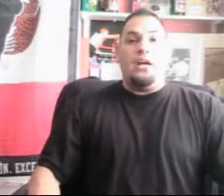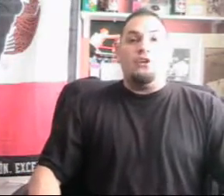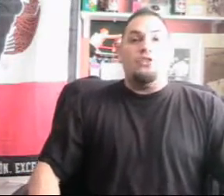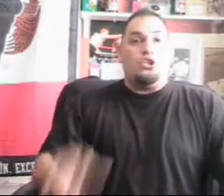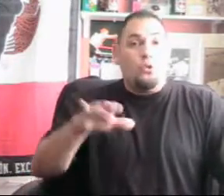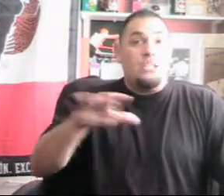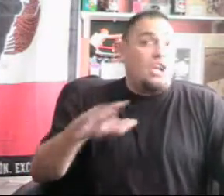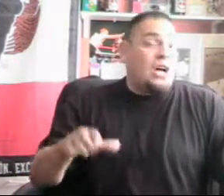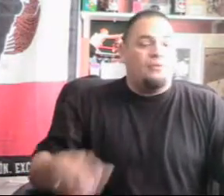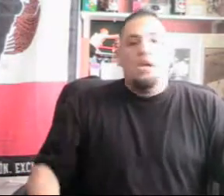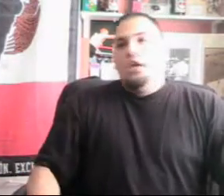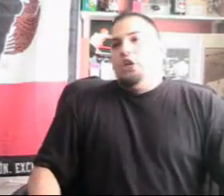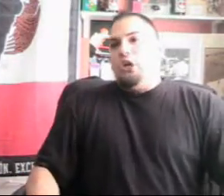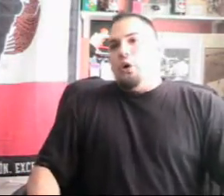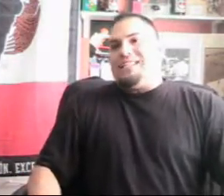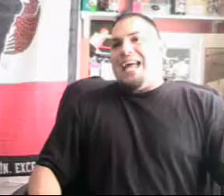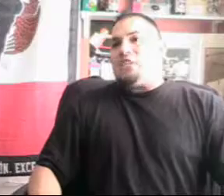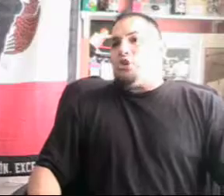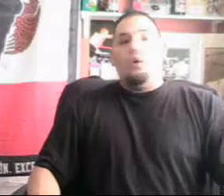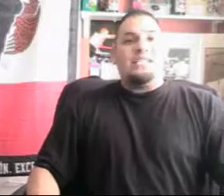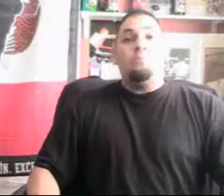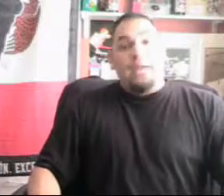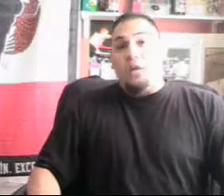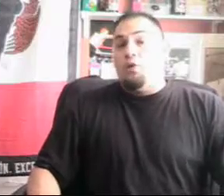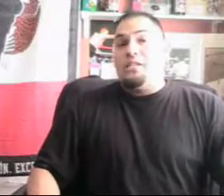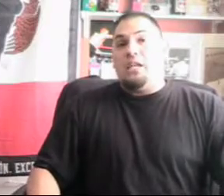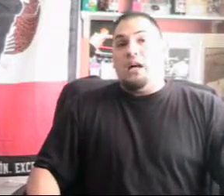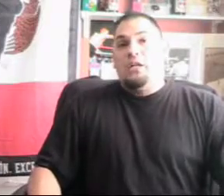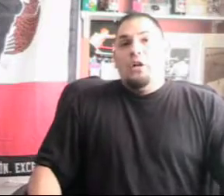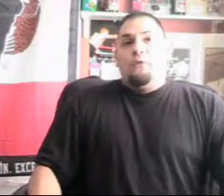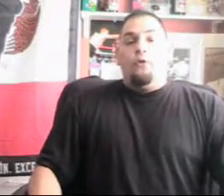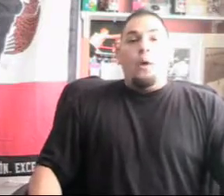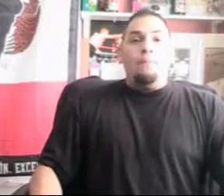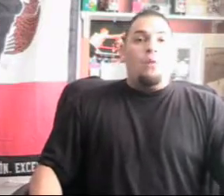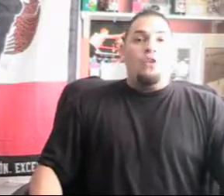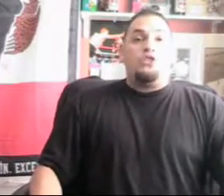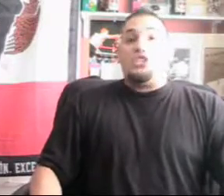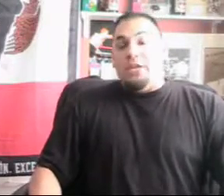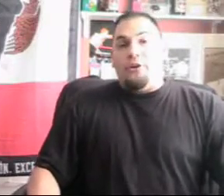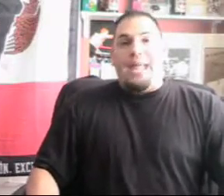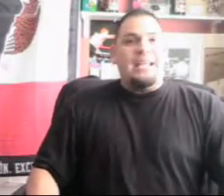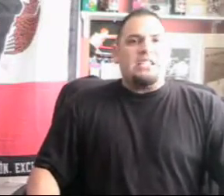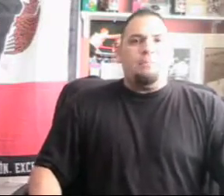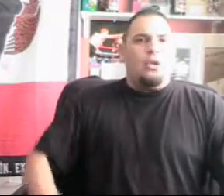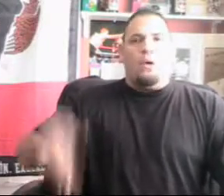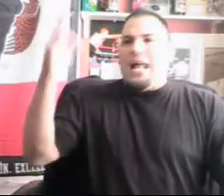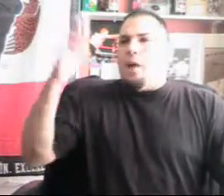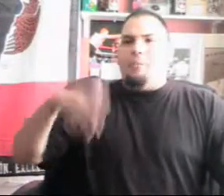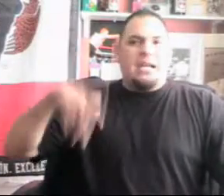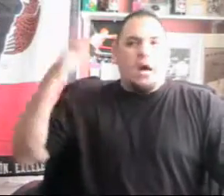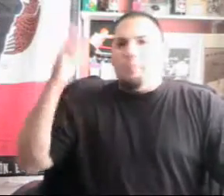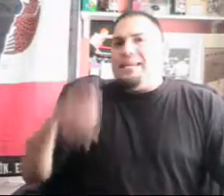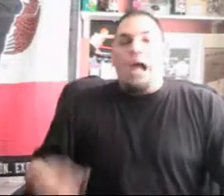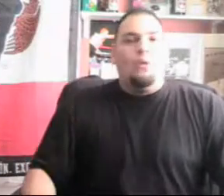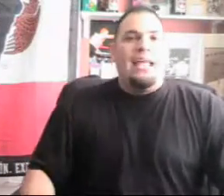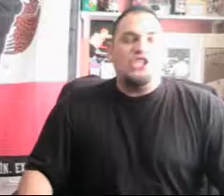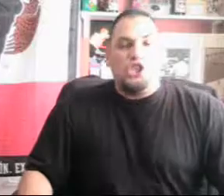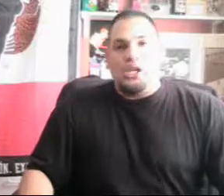under the toolage of. You know, his last choice in pick was, uh, Floyd Mayweather Sr. And it's been, know, been an up and down relationship